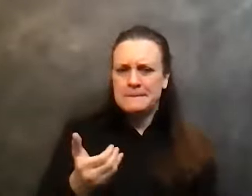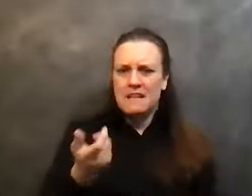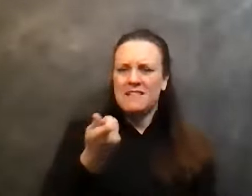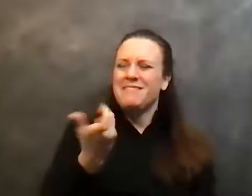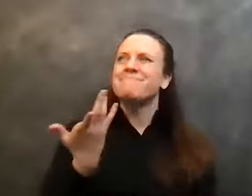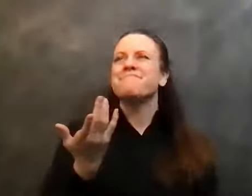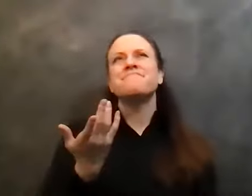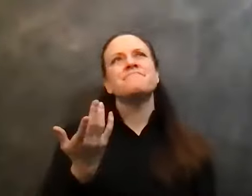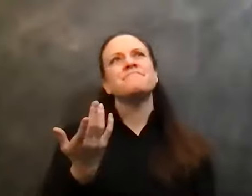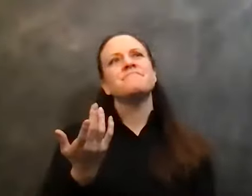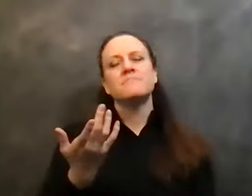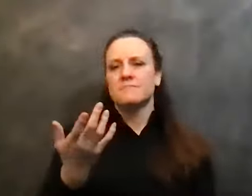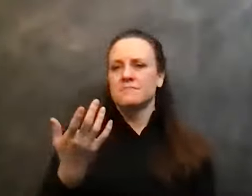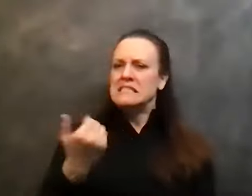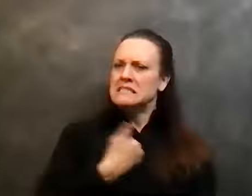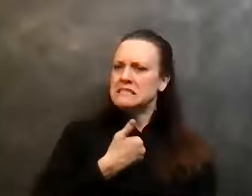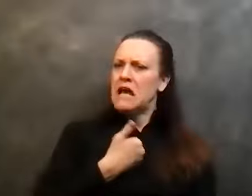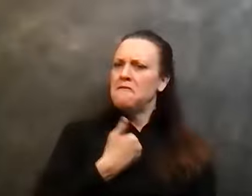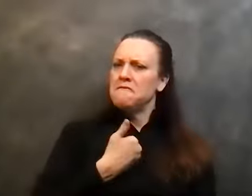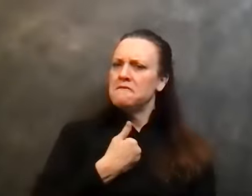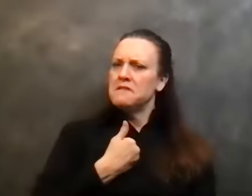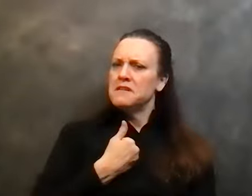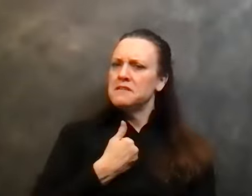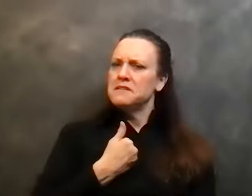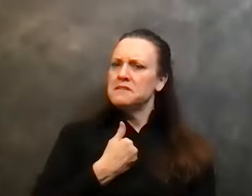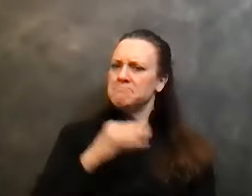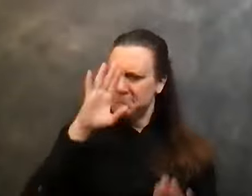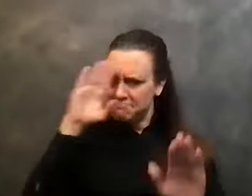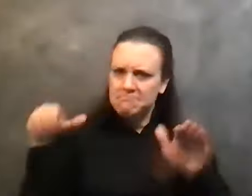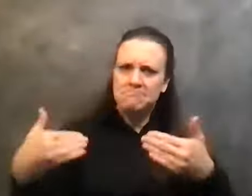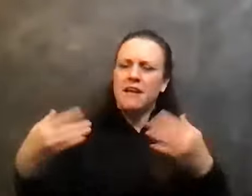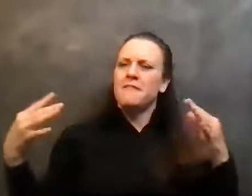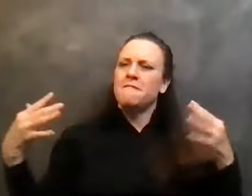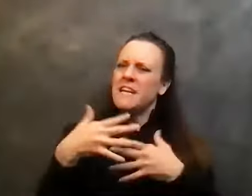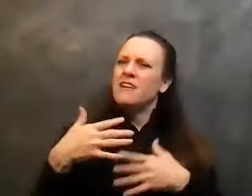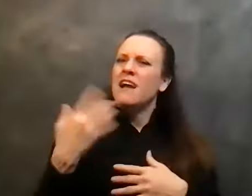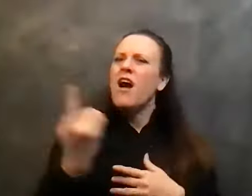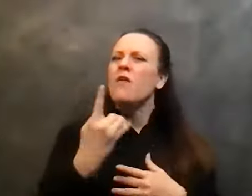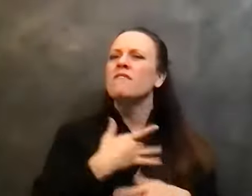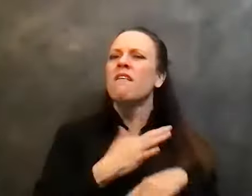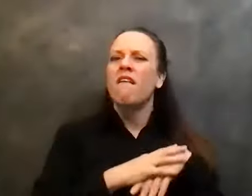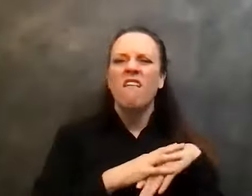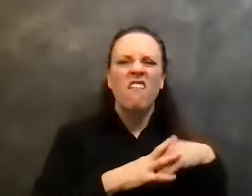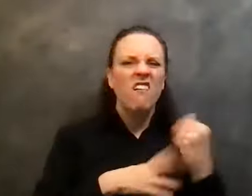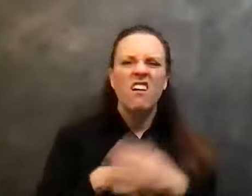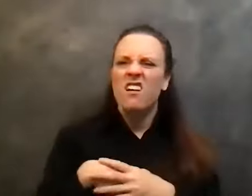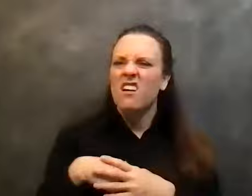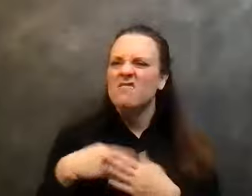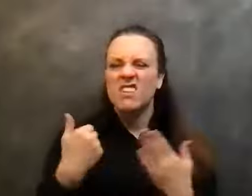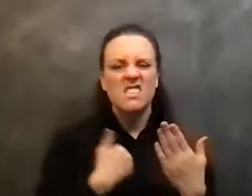self-centered fear. I didn't know what it was, but I was, I was always uncomfortable with myself and my environment.